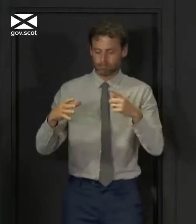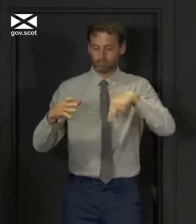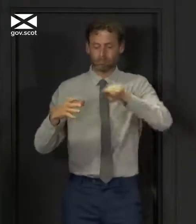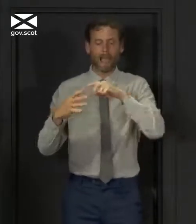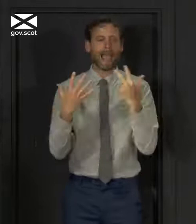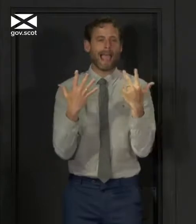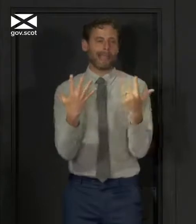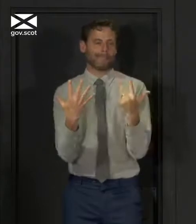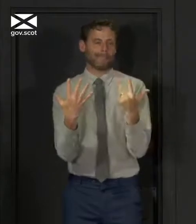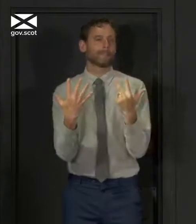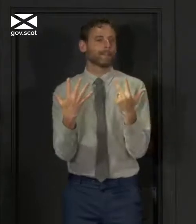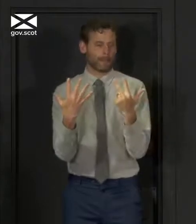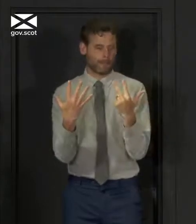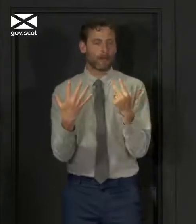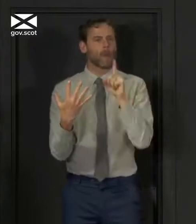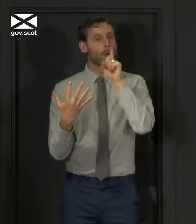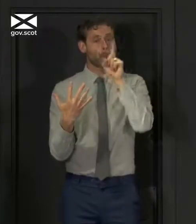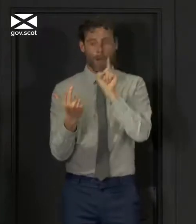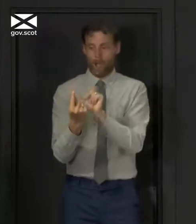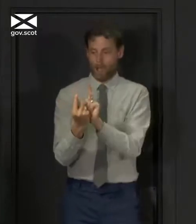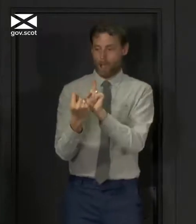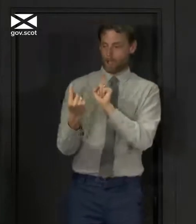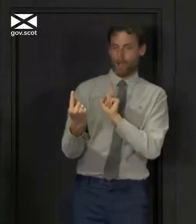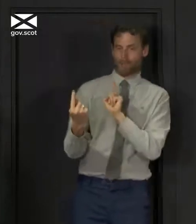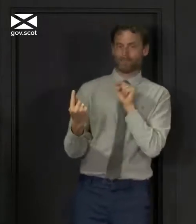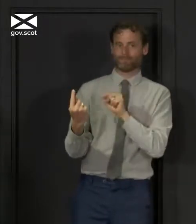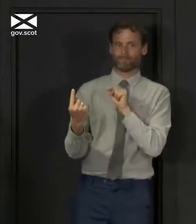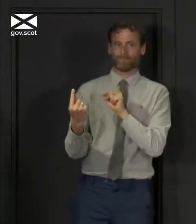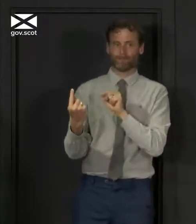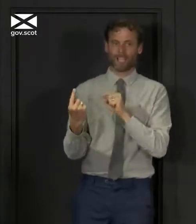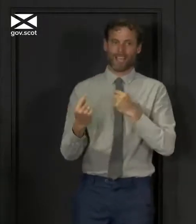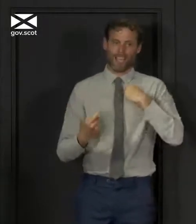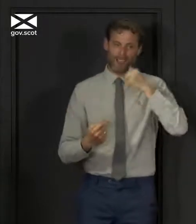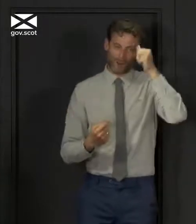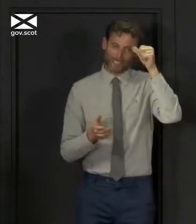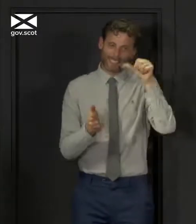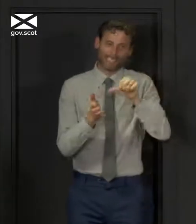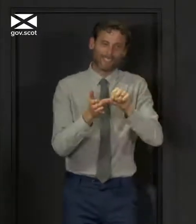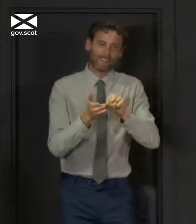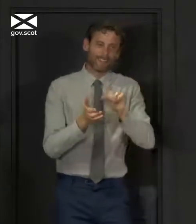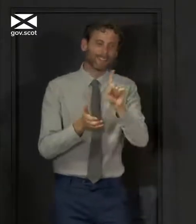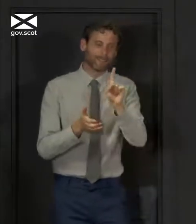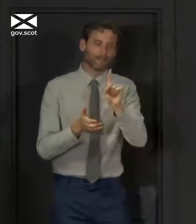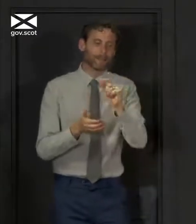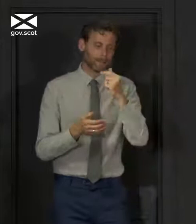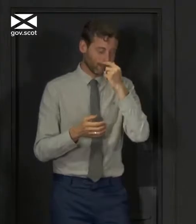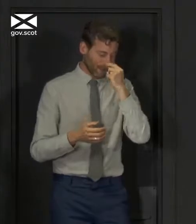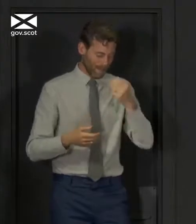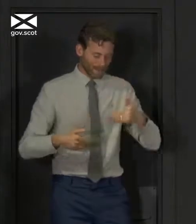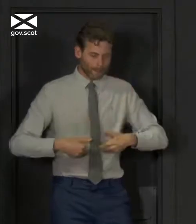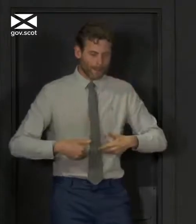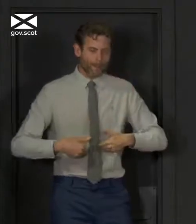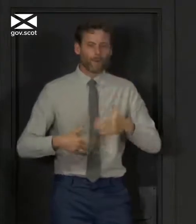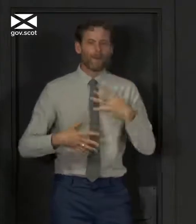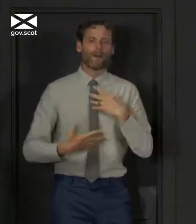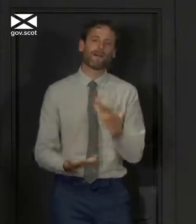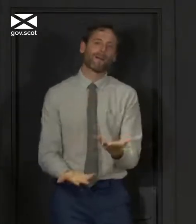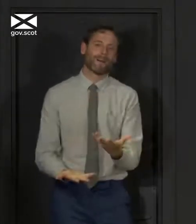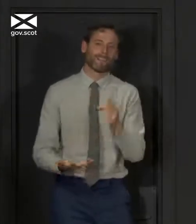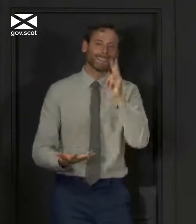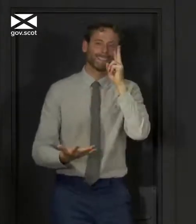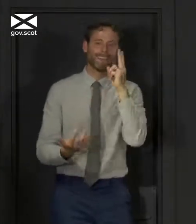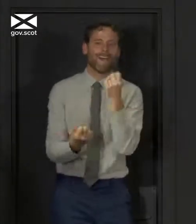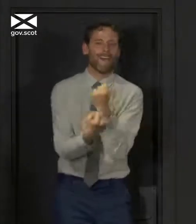you do meet. And that, I know, will be really difficult, perhaps the most difficult part of all. The instinct to hug somebody you